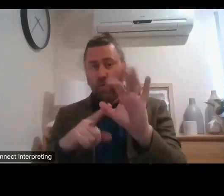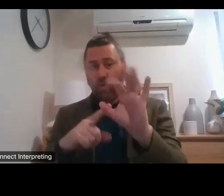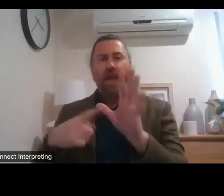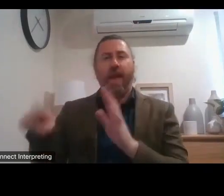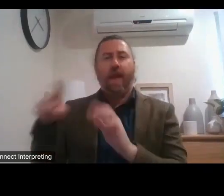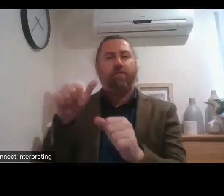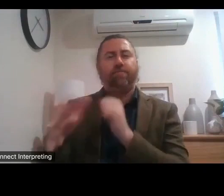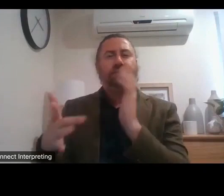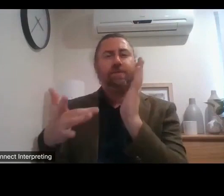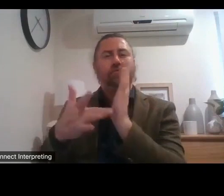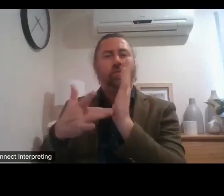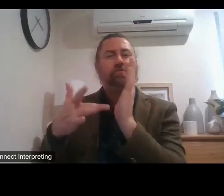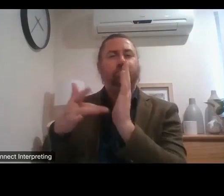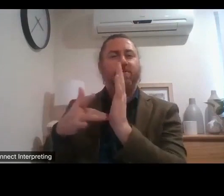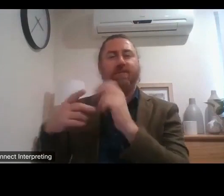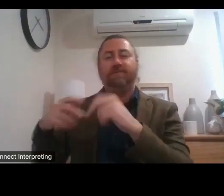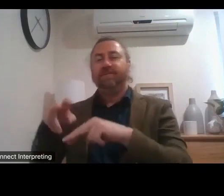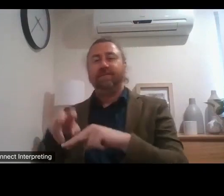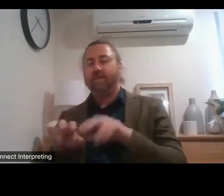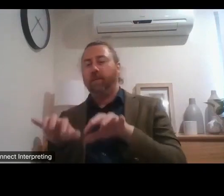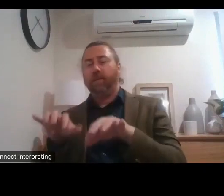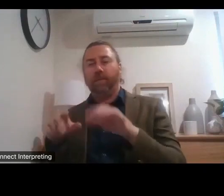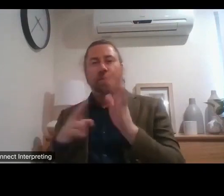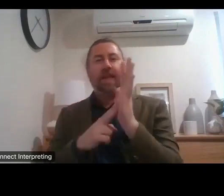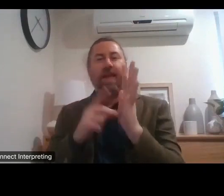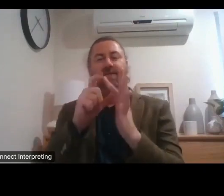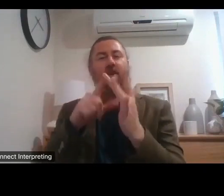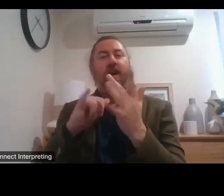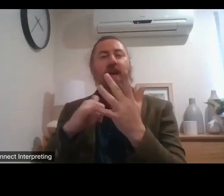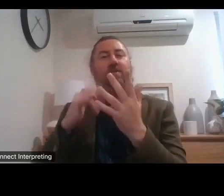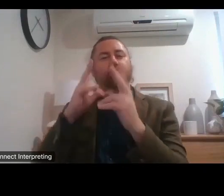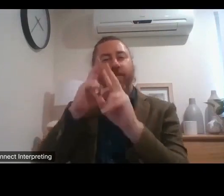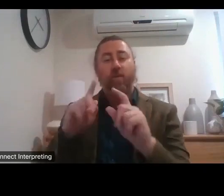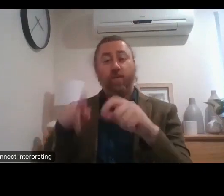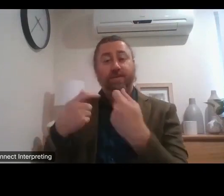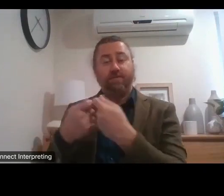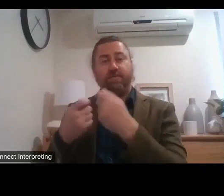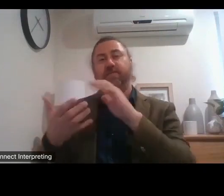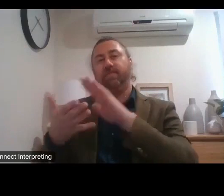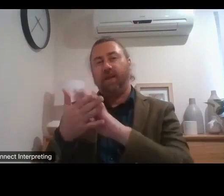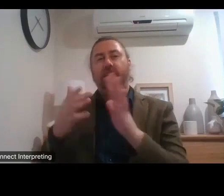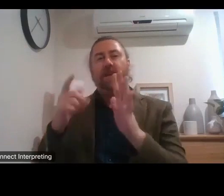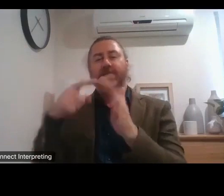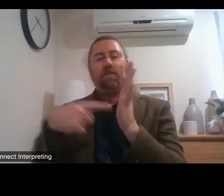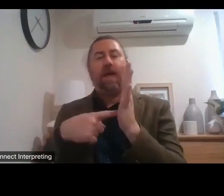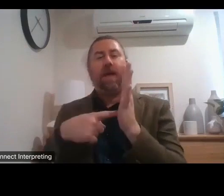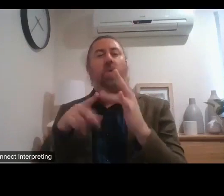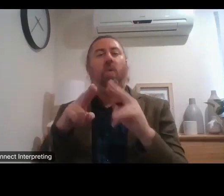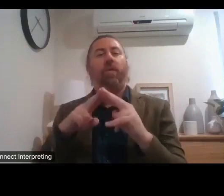who are helping with this at the NDIS review team with the Department of Prime Minister and Cabinet will